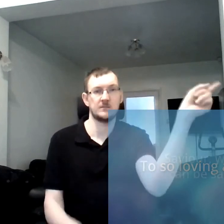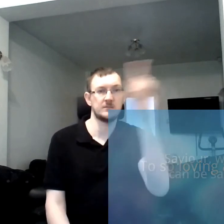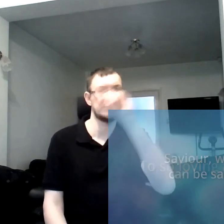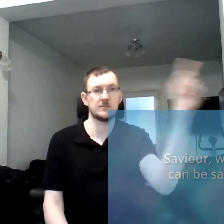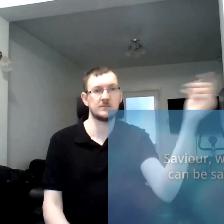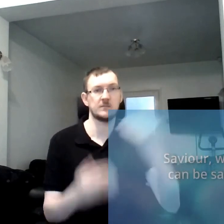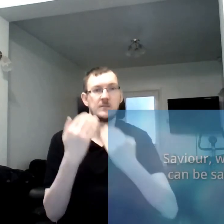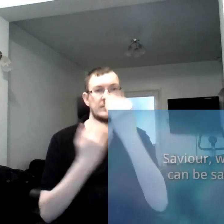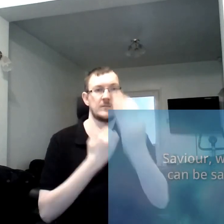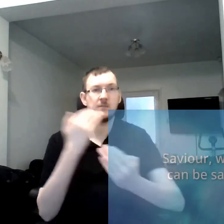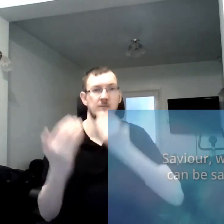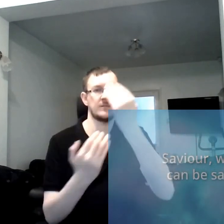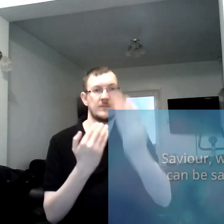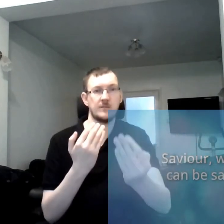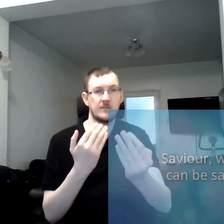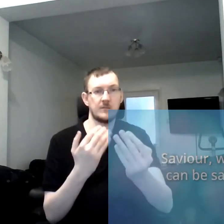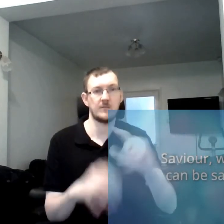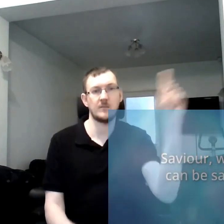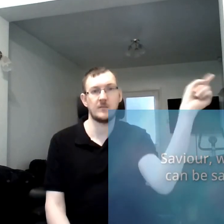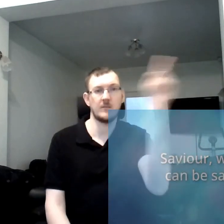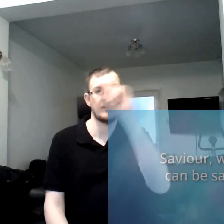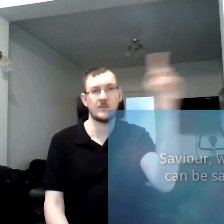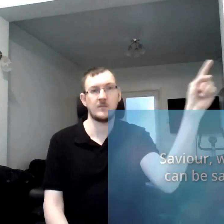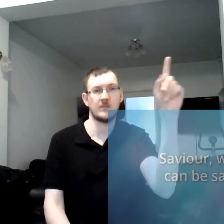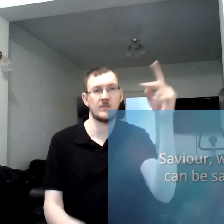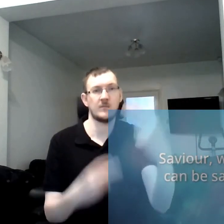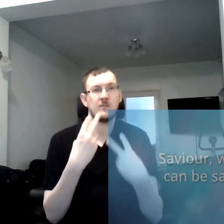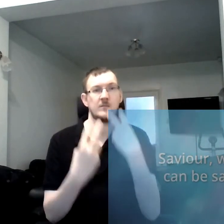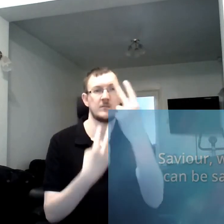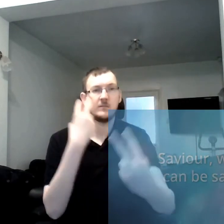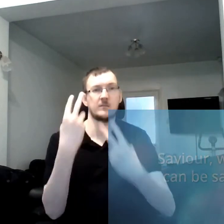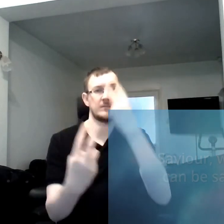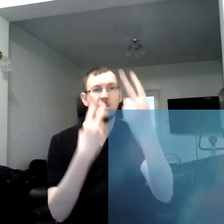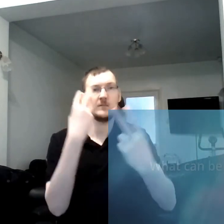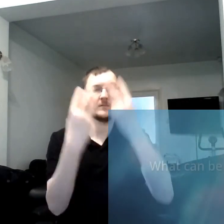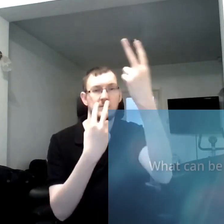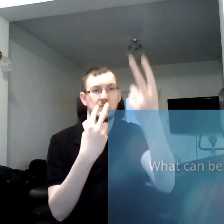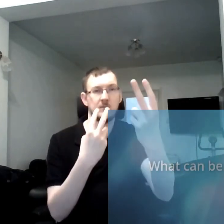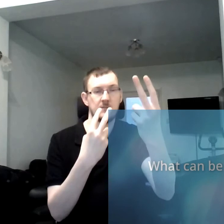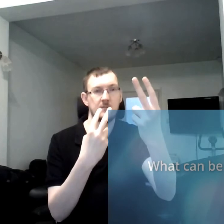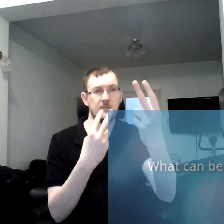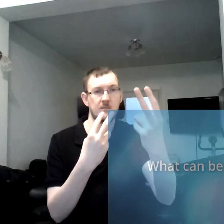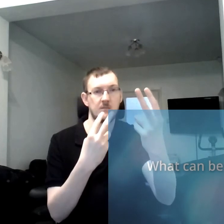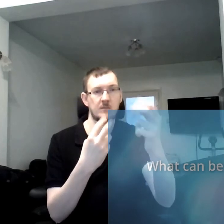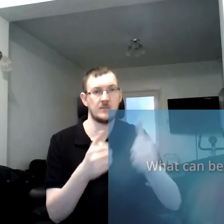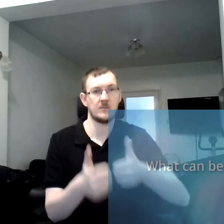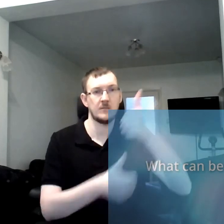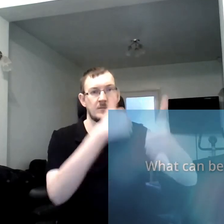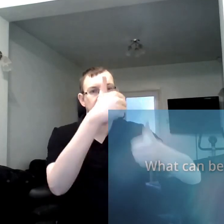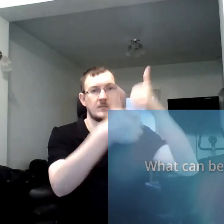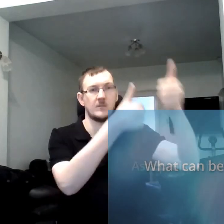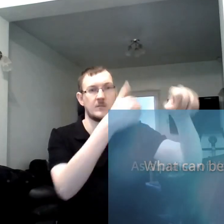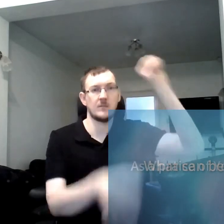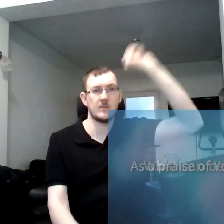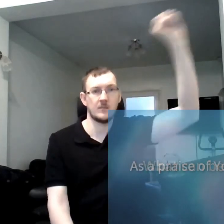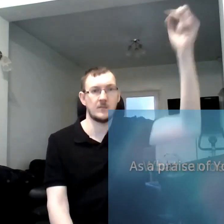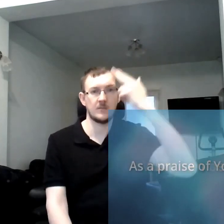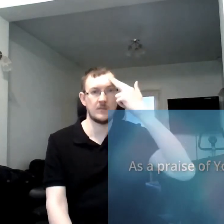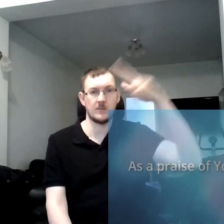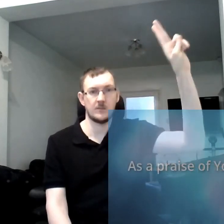what can be said what can be sung as a praise of your